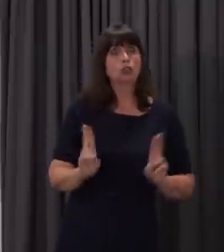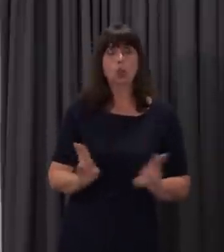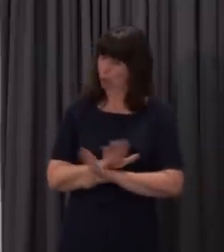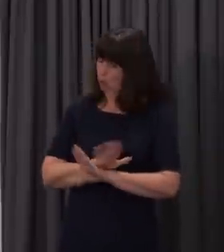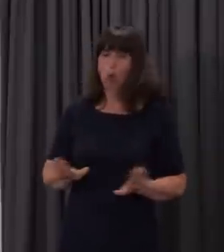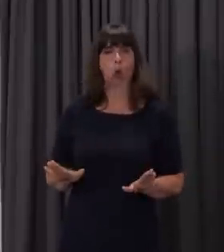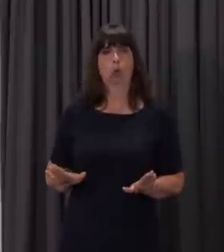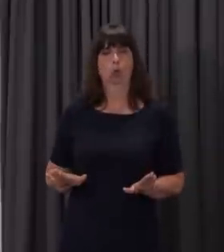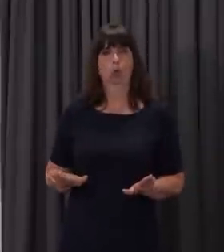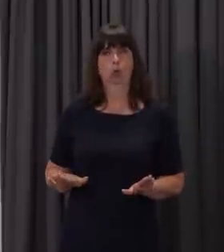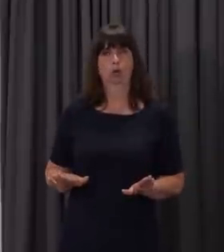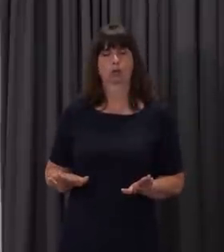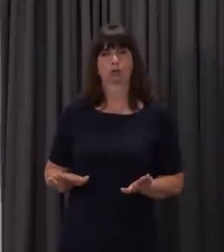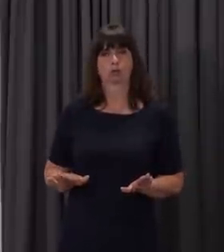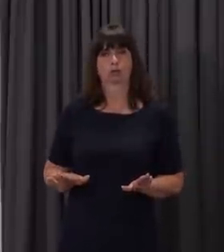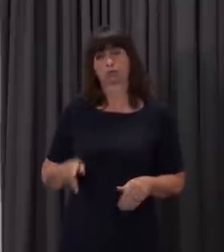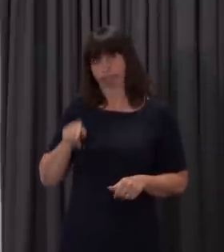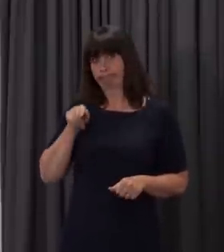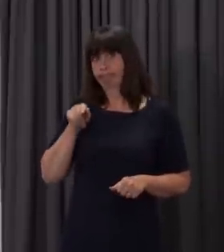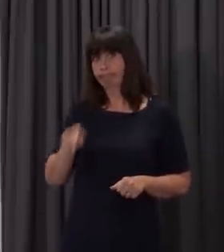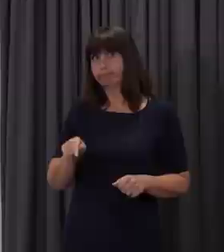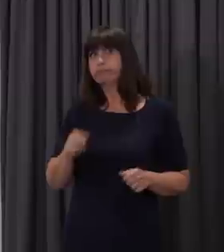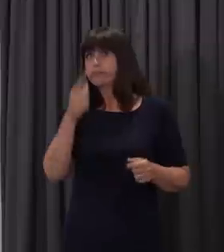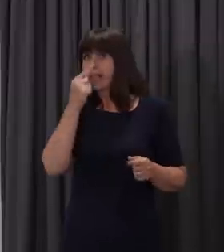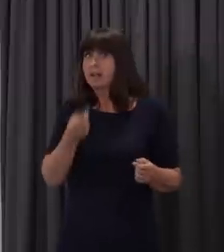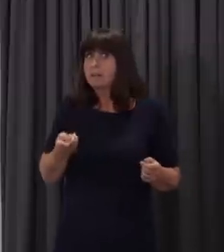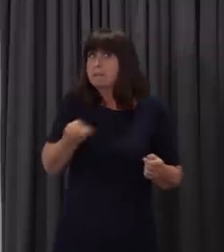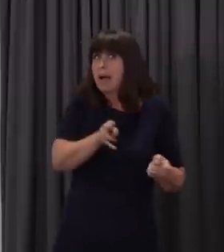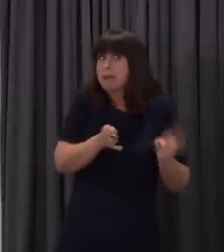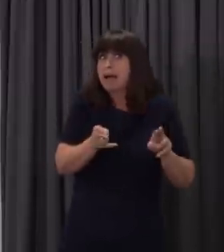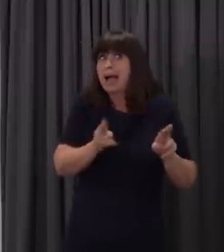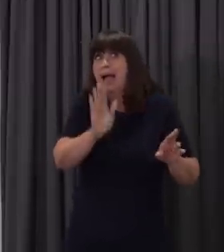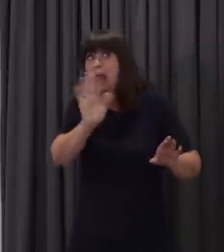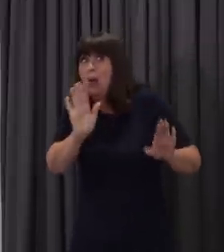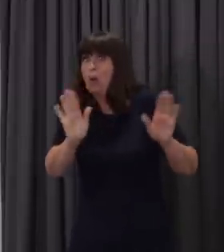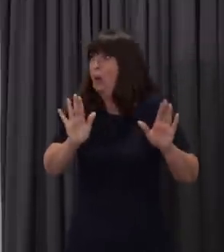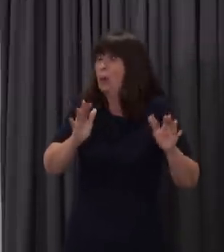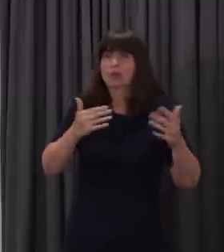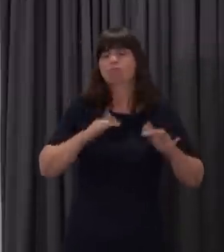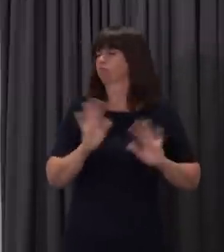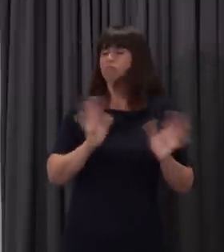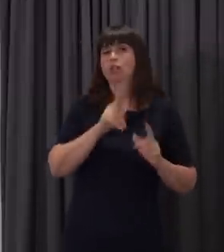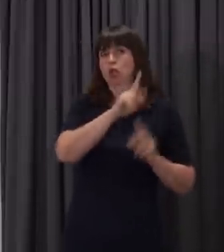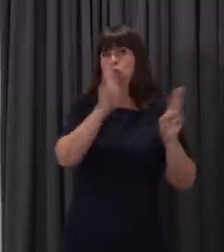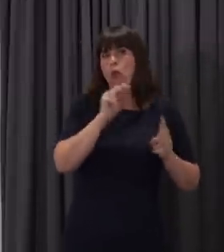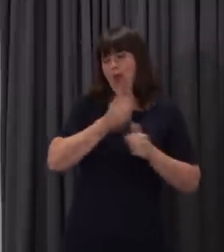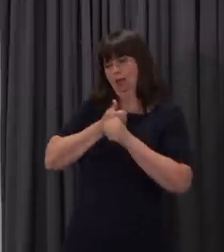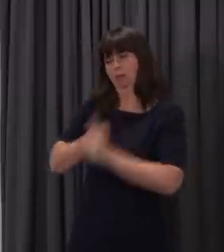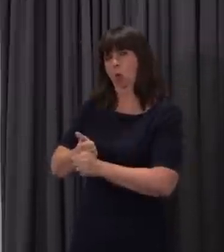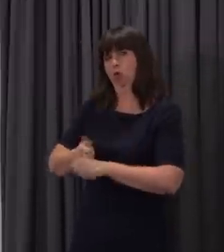or use the opportunity of these check-in sessions, and they will continue to be supported by their schools in different ways.